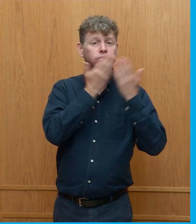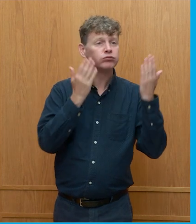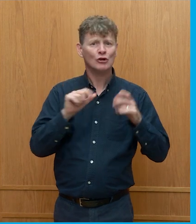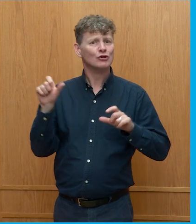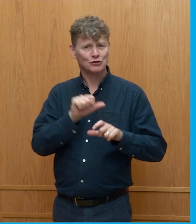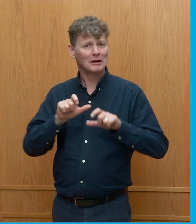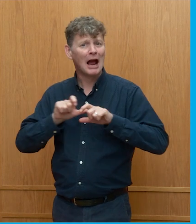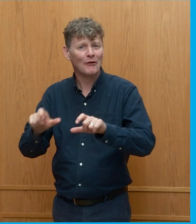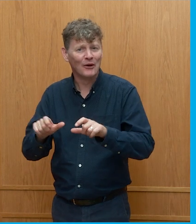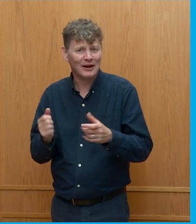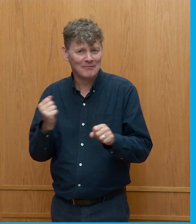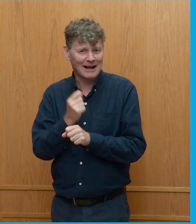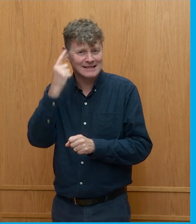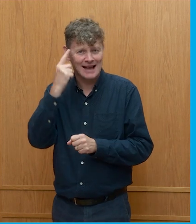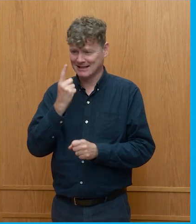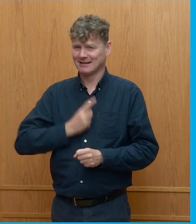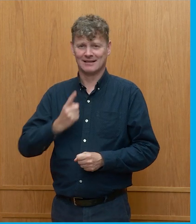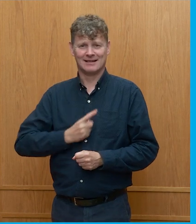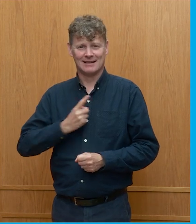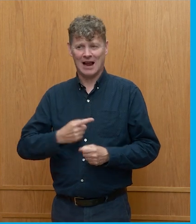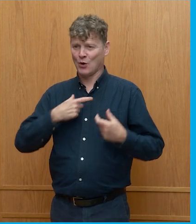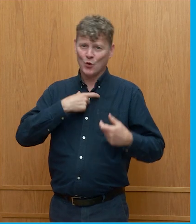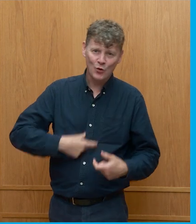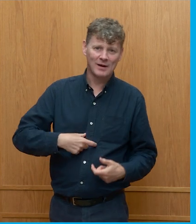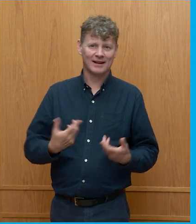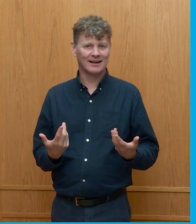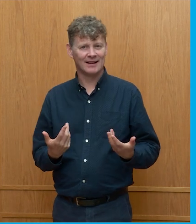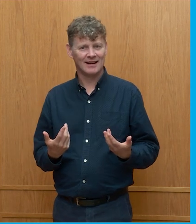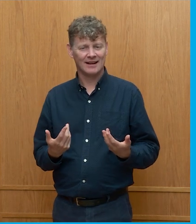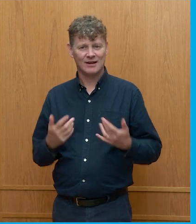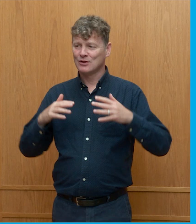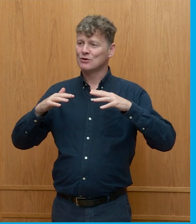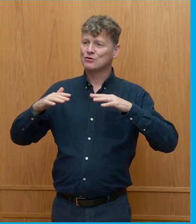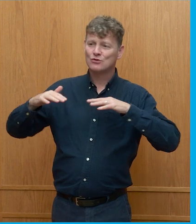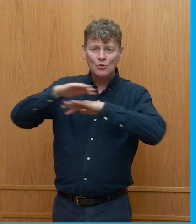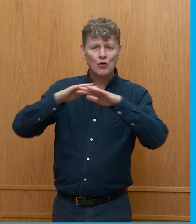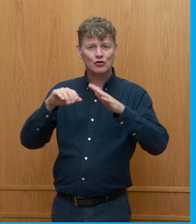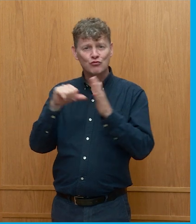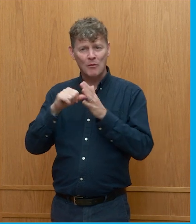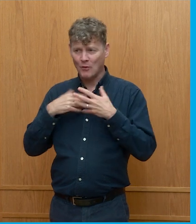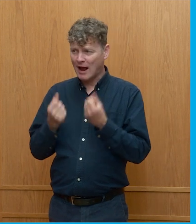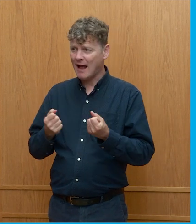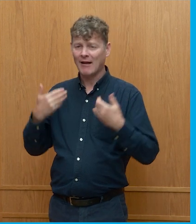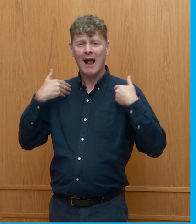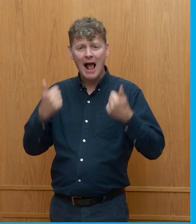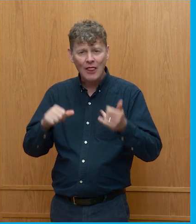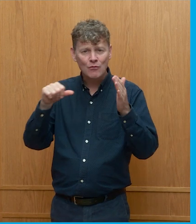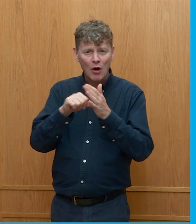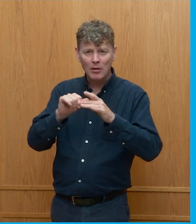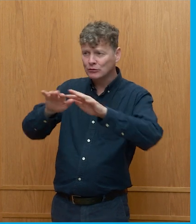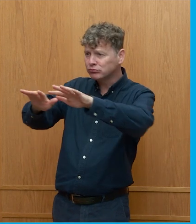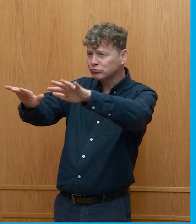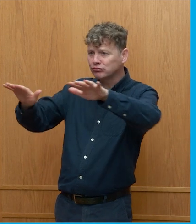it does make sense for us as humans in terms of a lot of the social problems that we have, a lot of the health problems that we have.